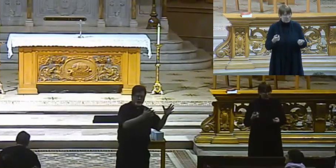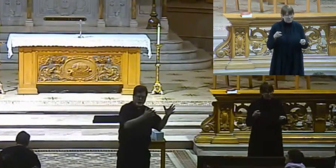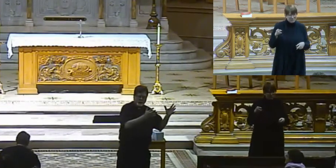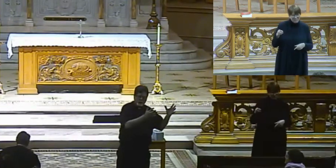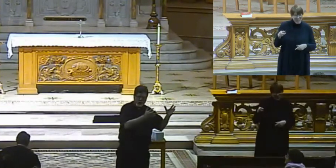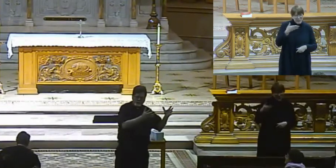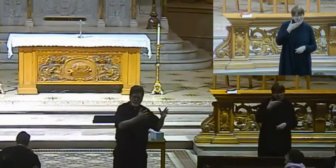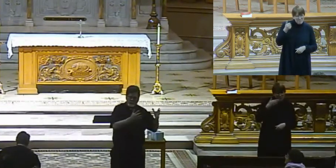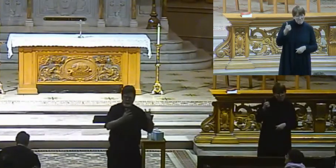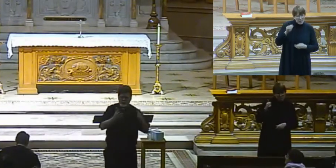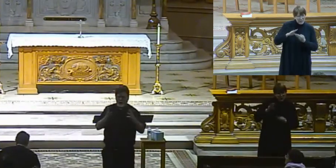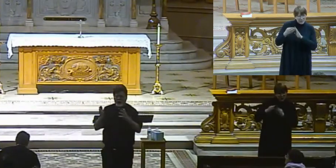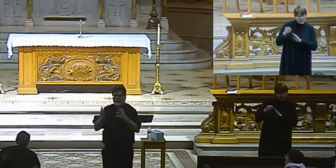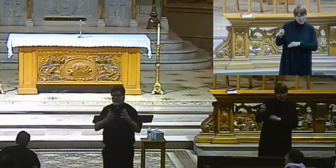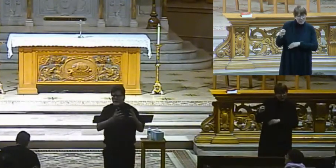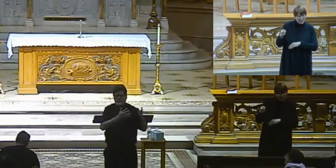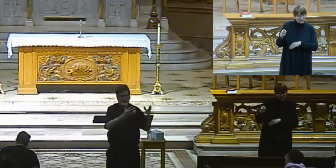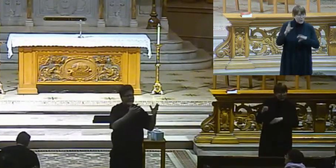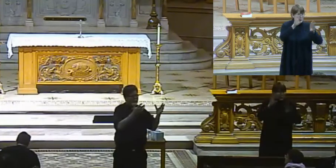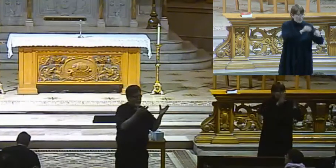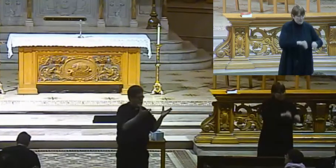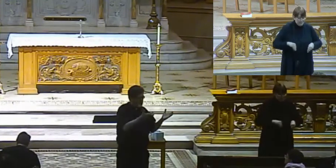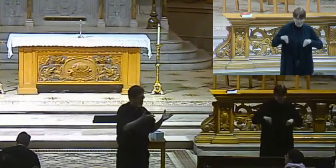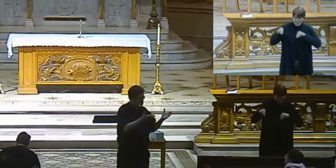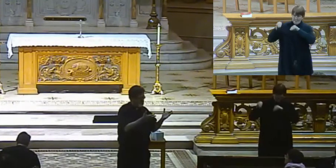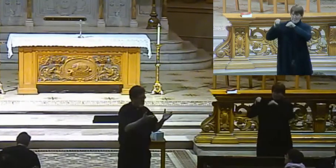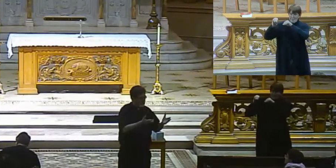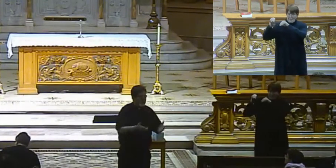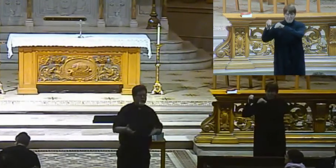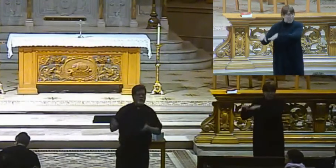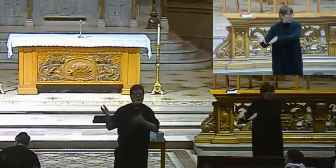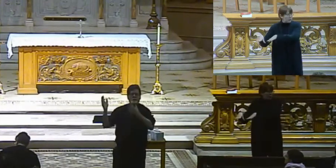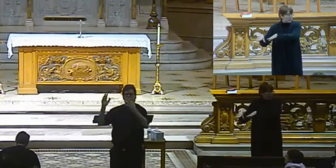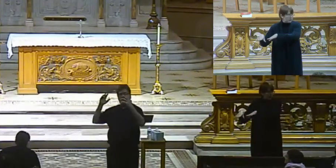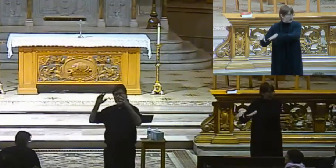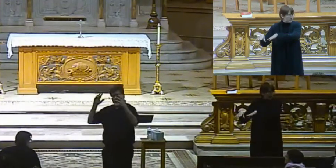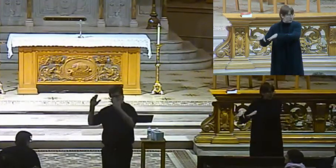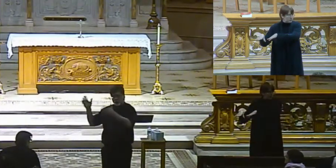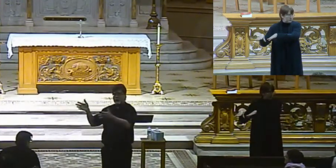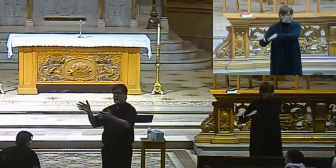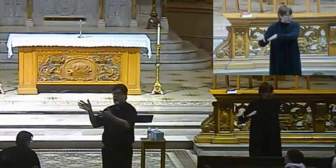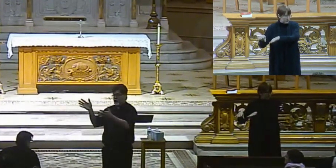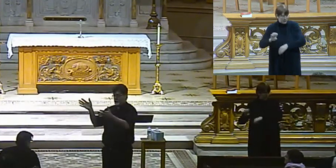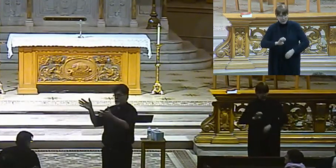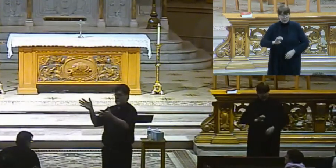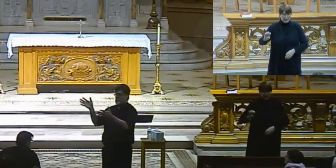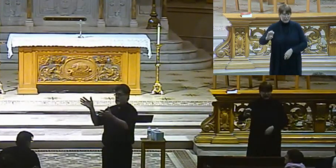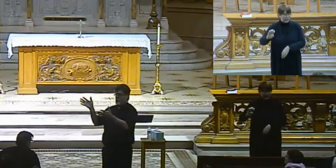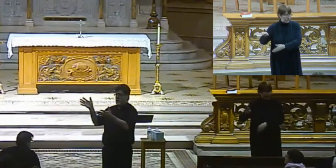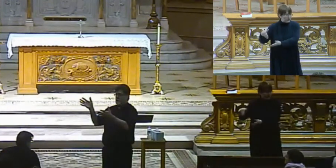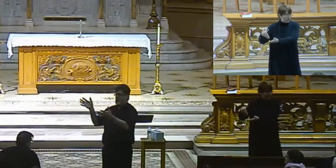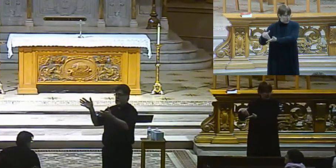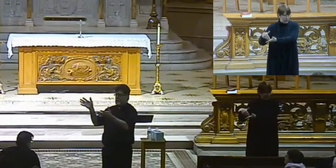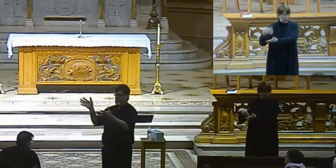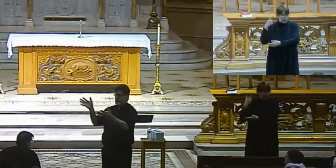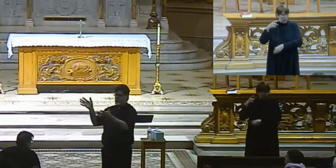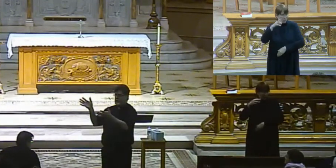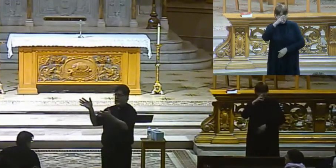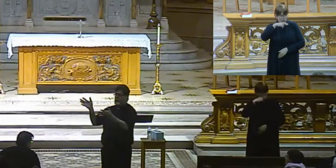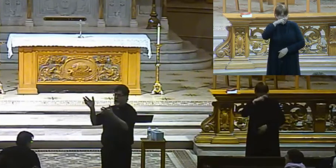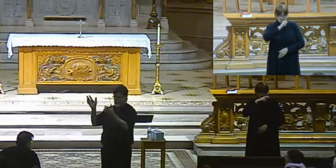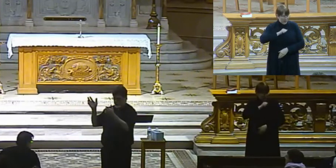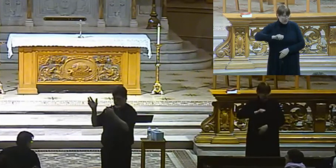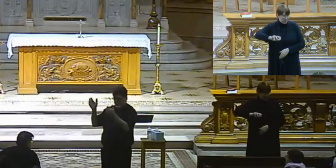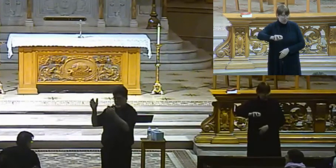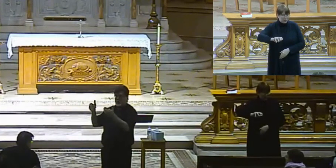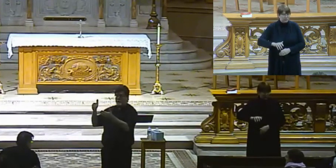So he took his government, and he moved it from Rome to the eastern capital of the Roman Empire,